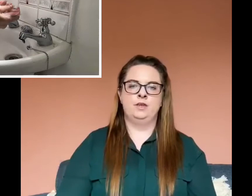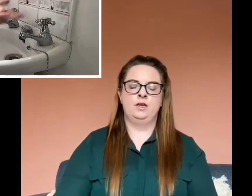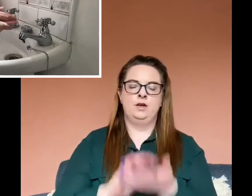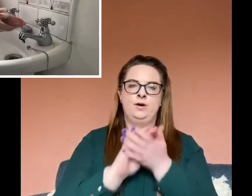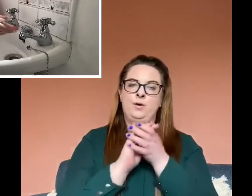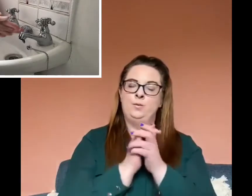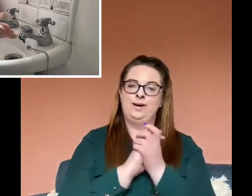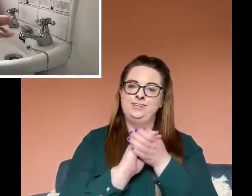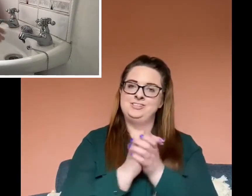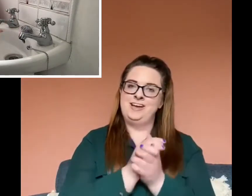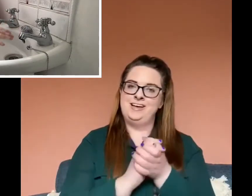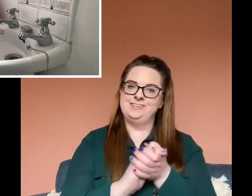Wash hands.